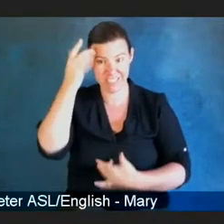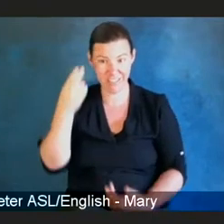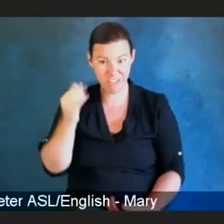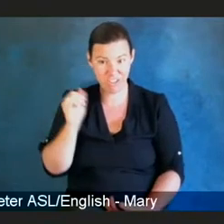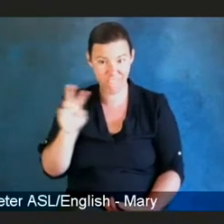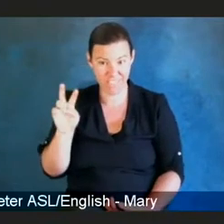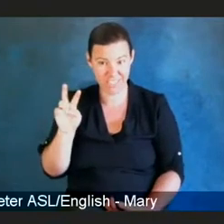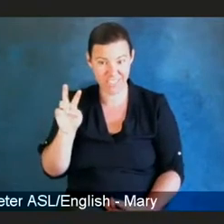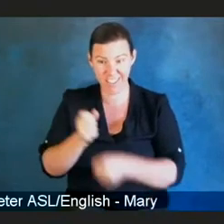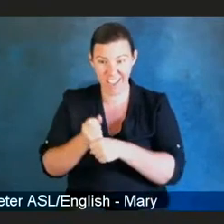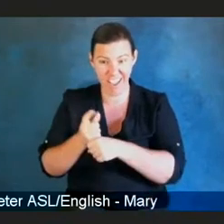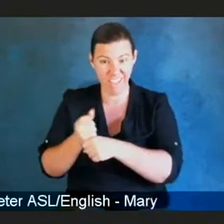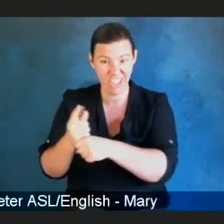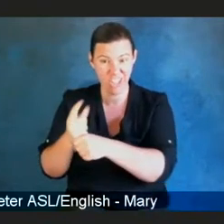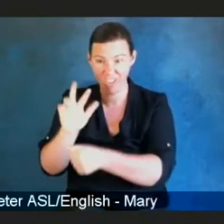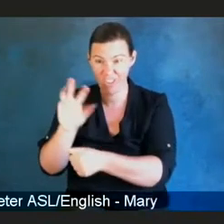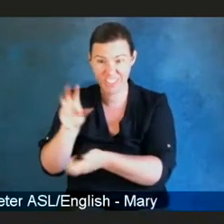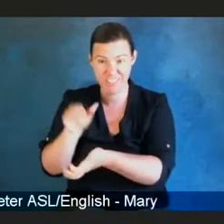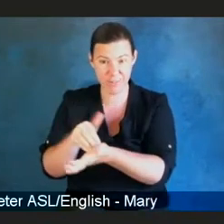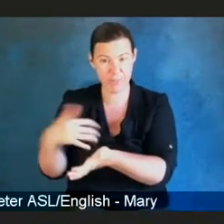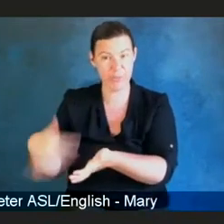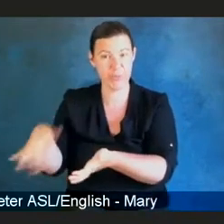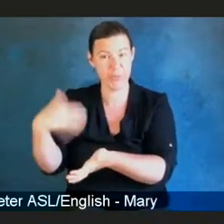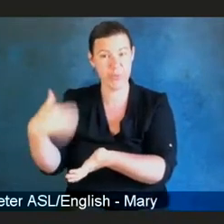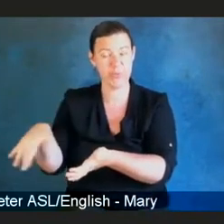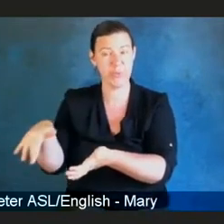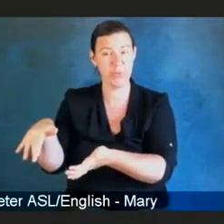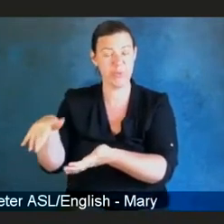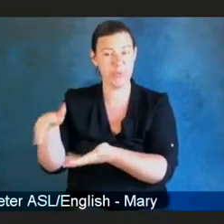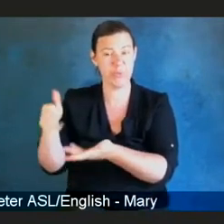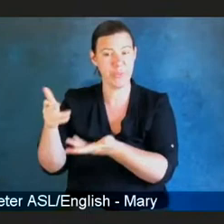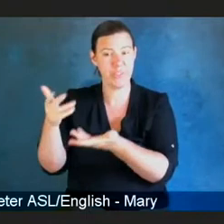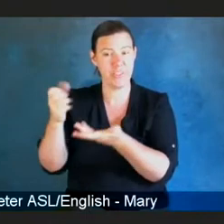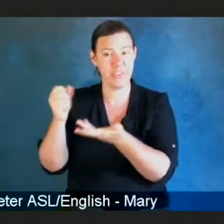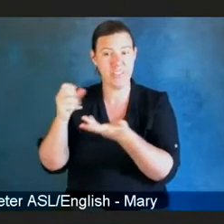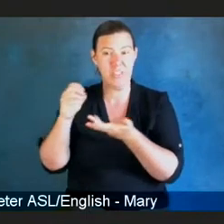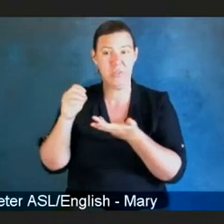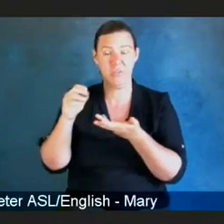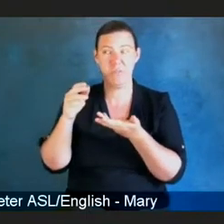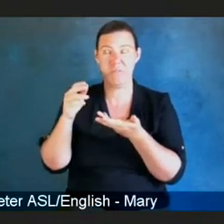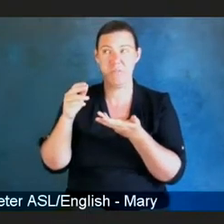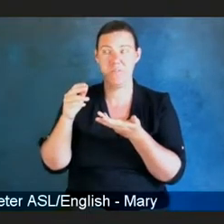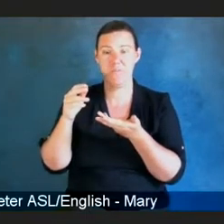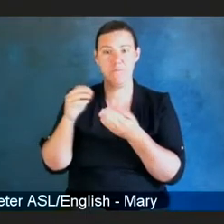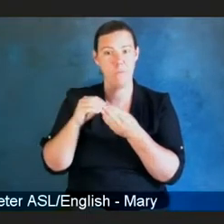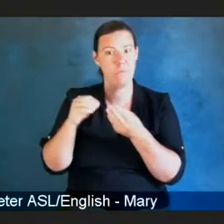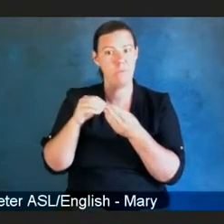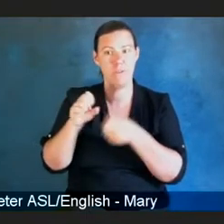So I think that there's so much more work that we need to do.